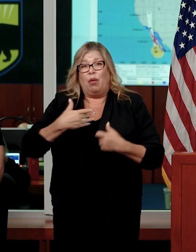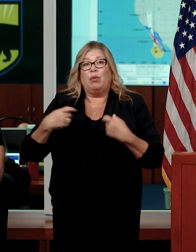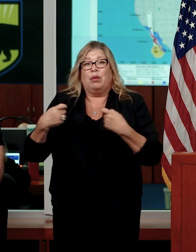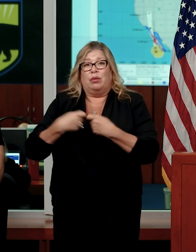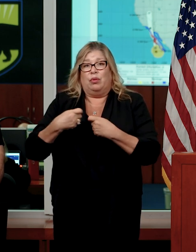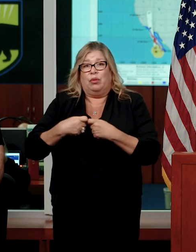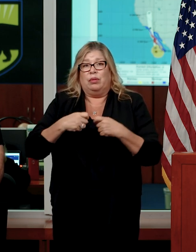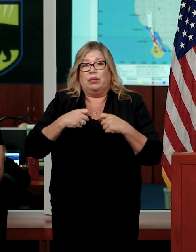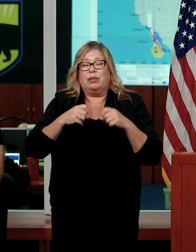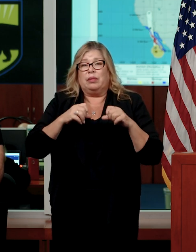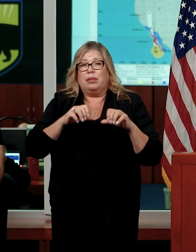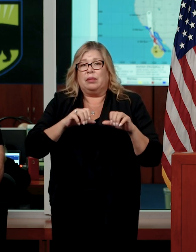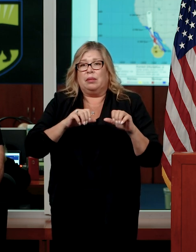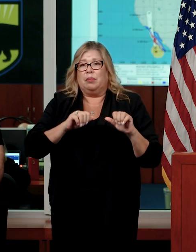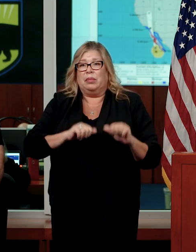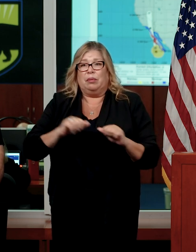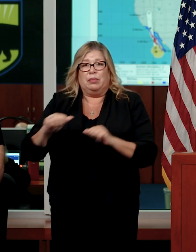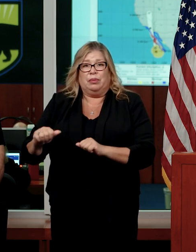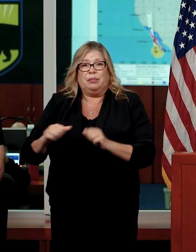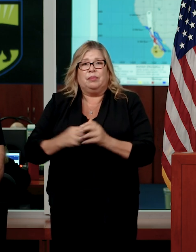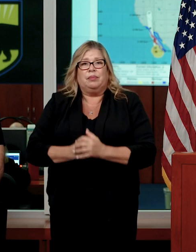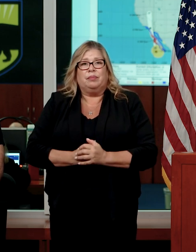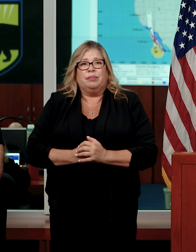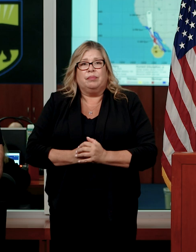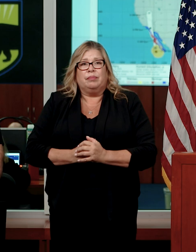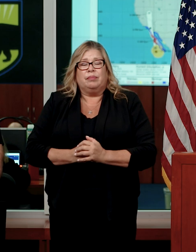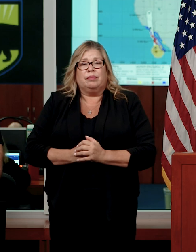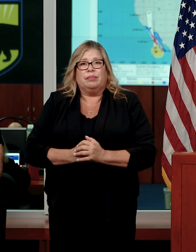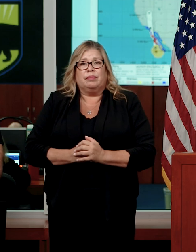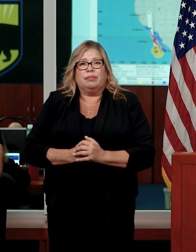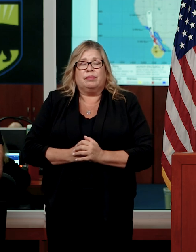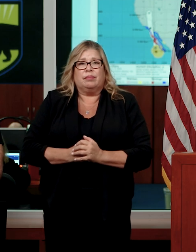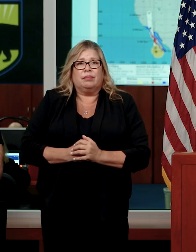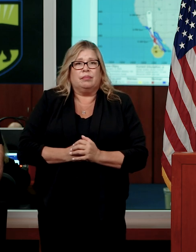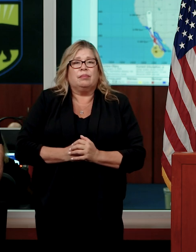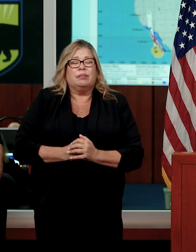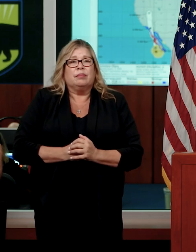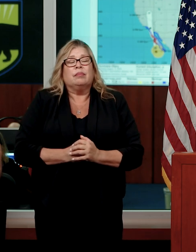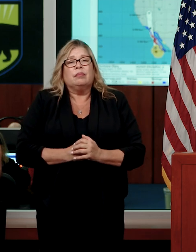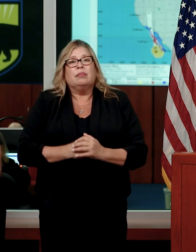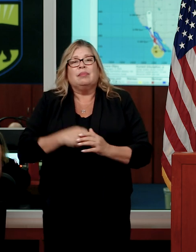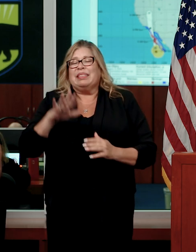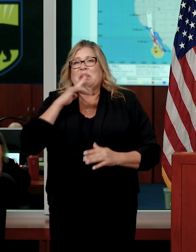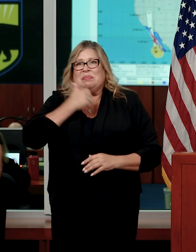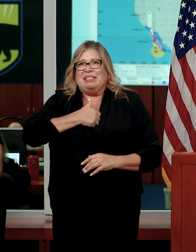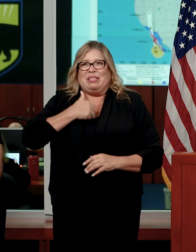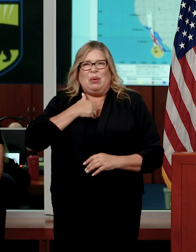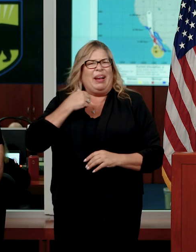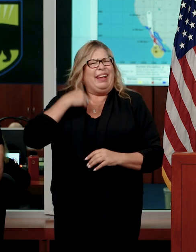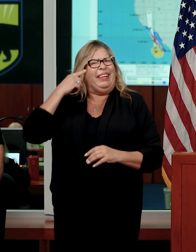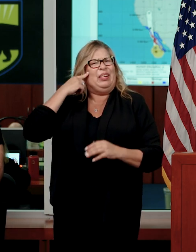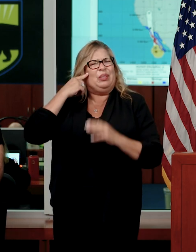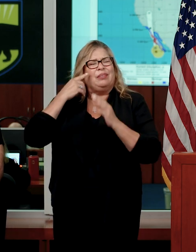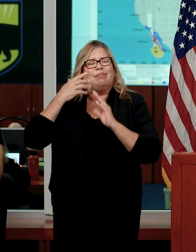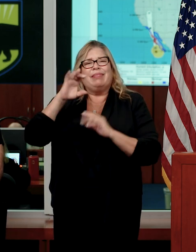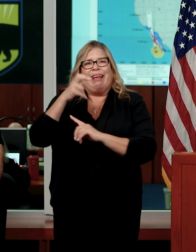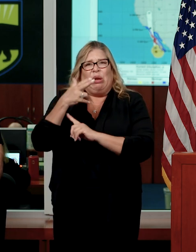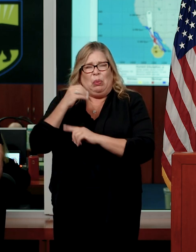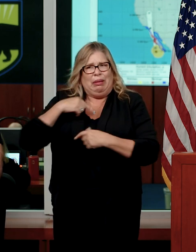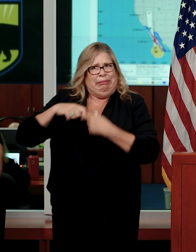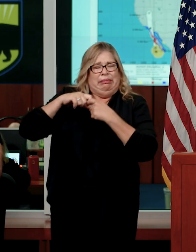We have pre-positioned high water vehicles. My apologies. I was hearing an echo.